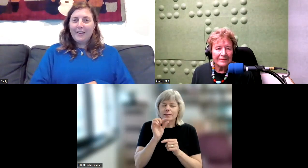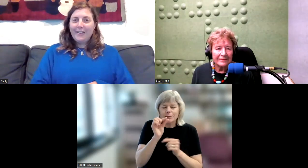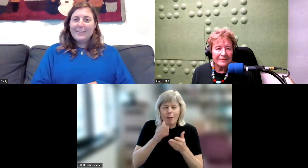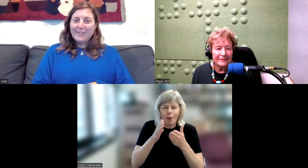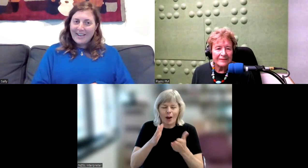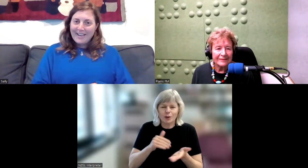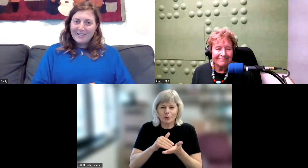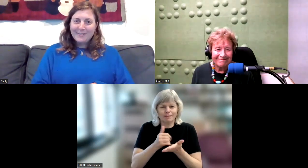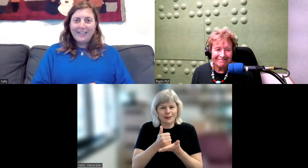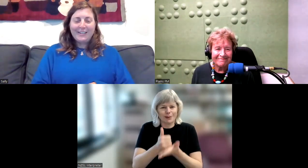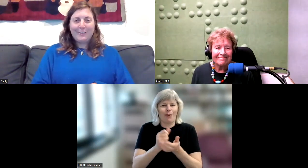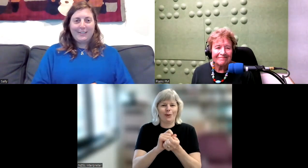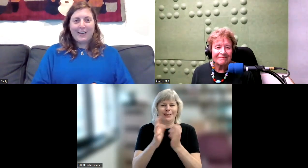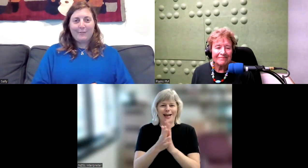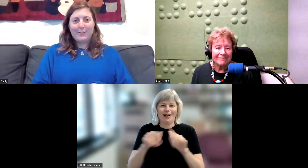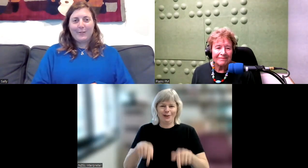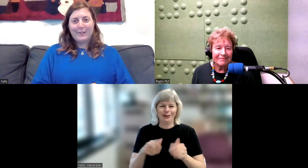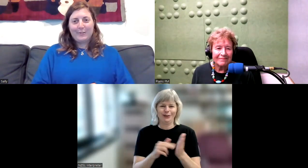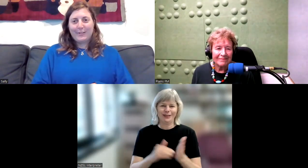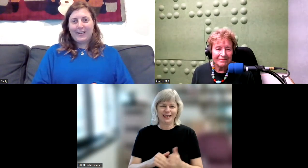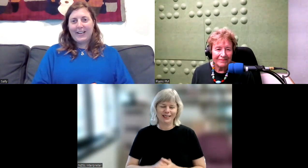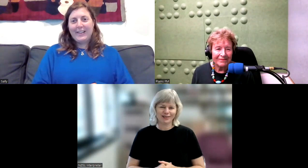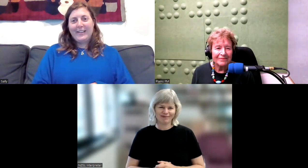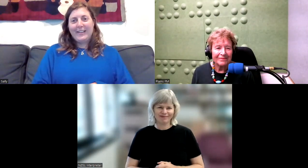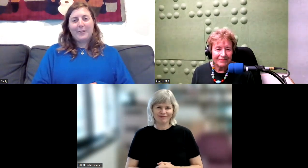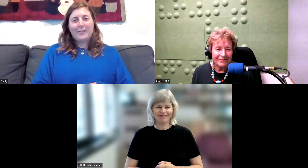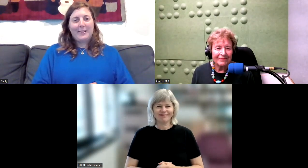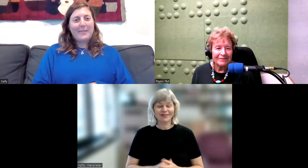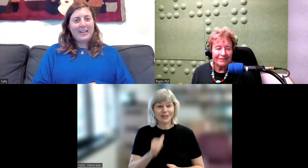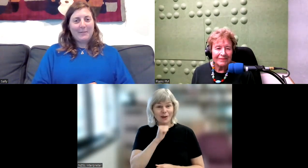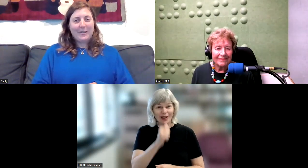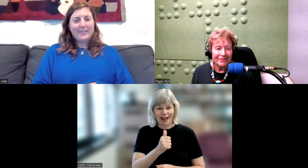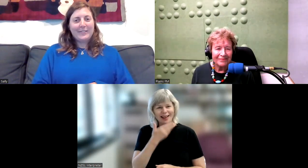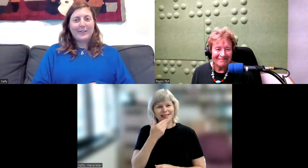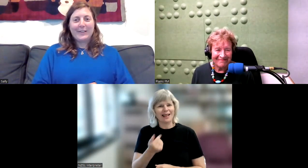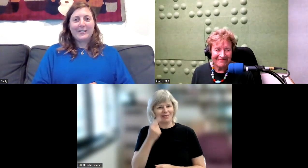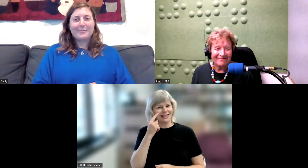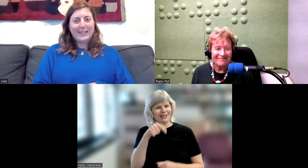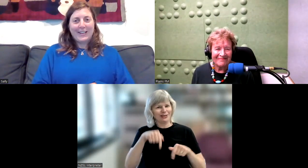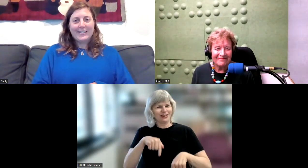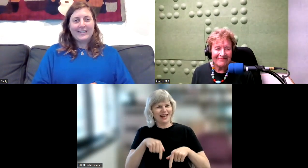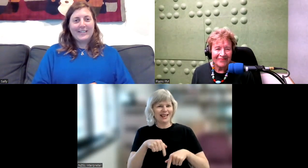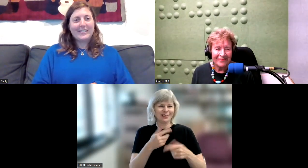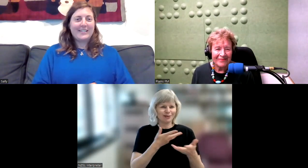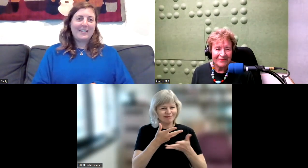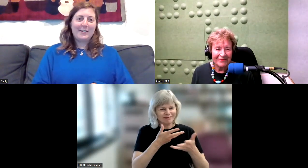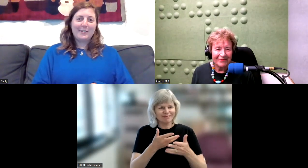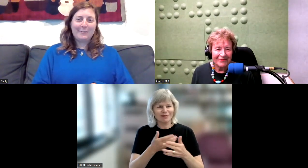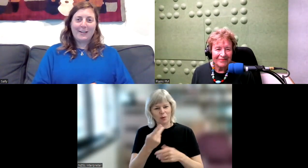So Kay, it's really lovely to have you on the show today. We've sent many emails, so it's really nice to see you finally